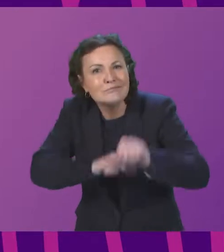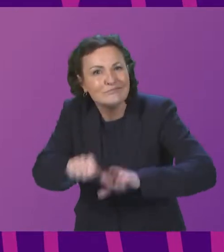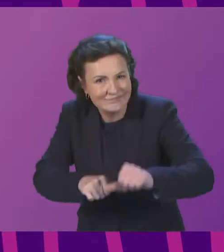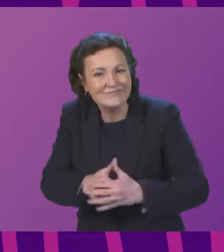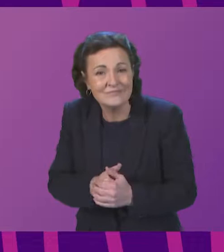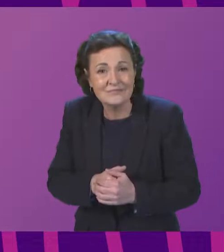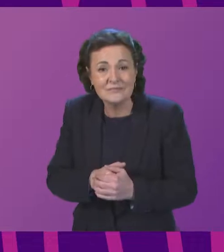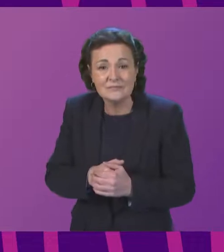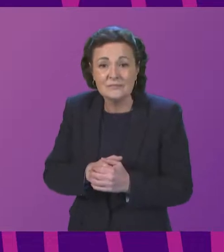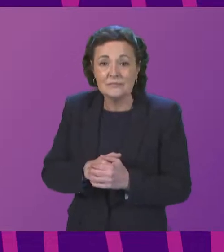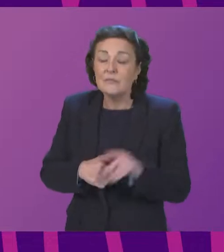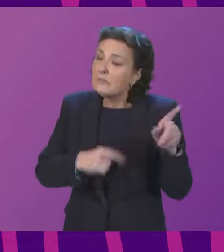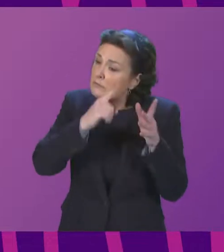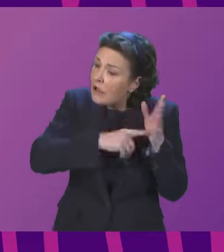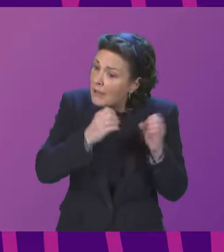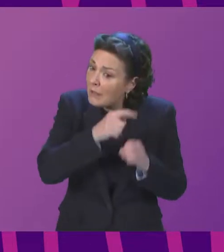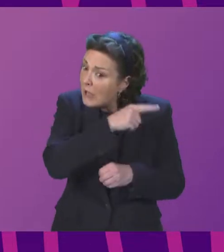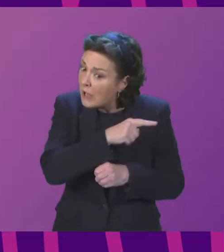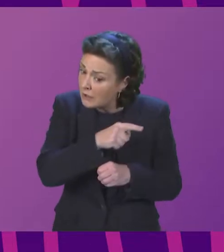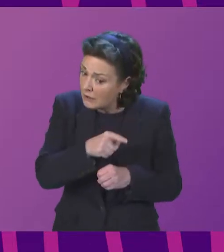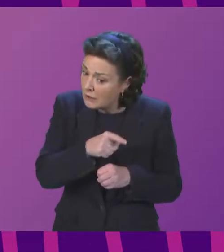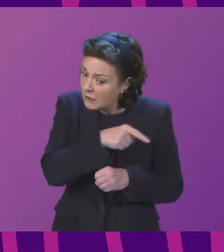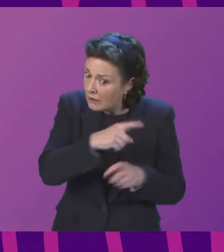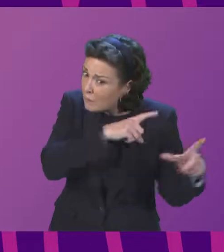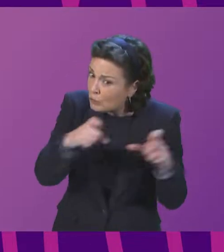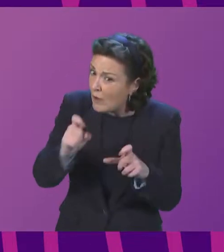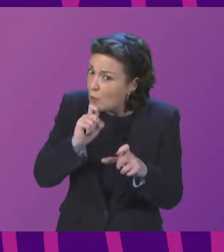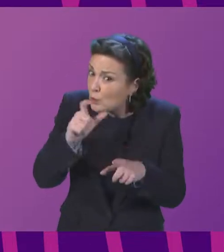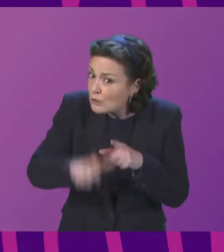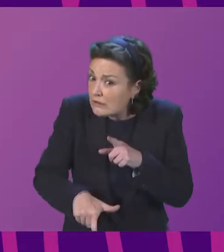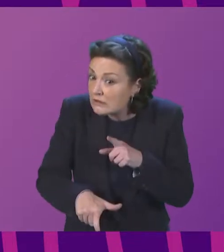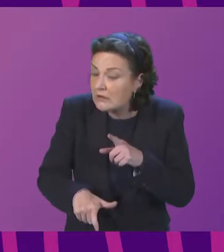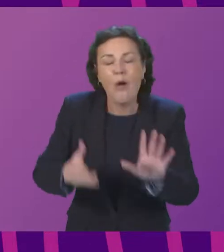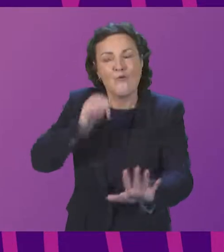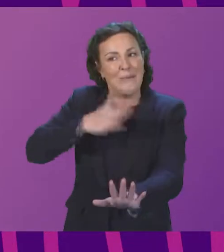these Miss Bailey yet. They were indeed my photographic skills and not as good as this.